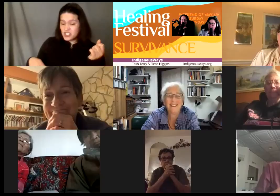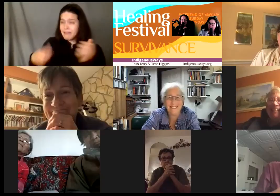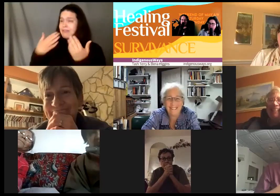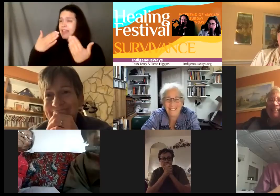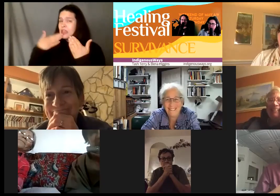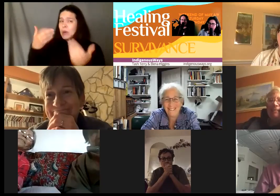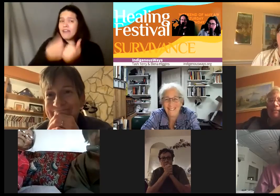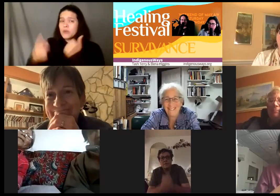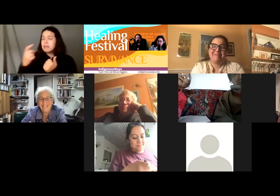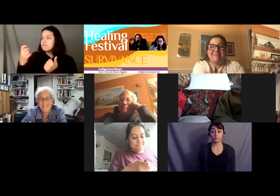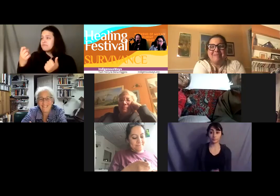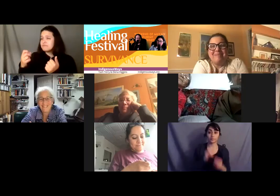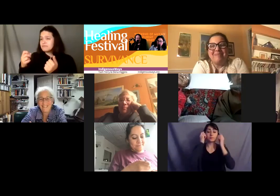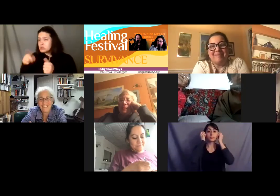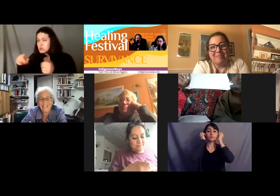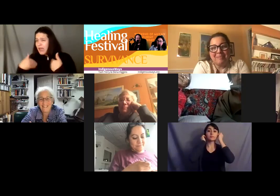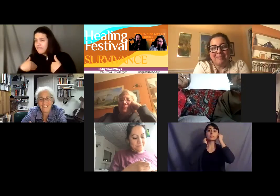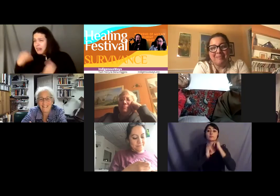gabby before we sign off for the night